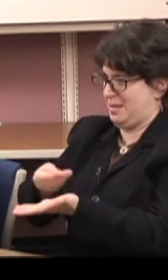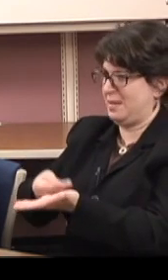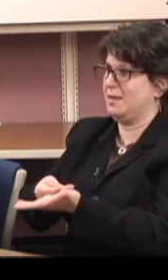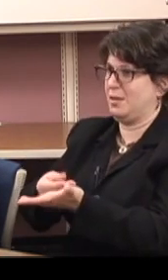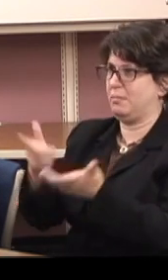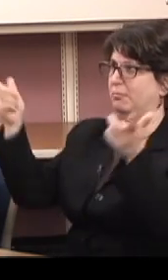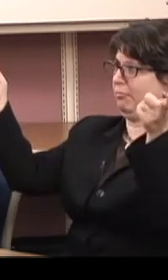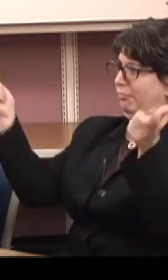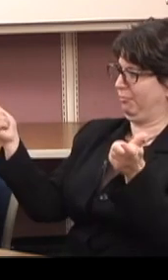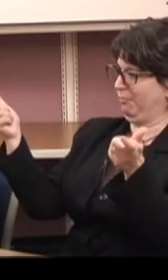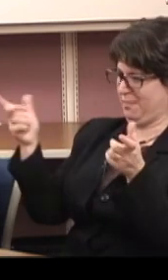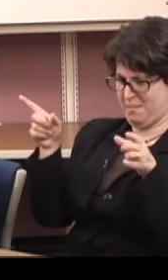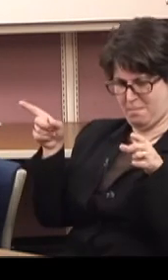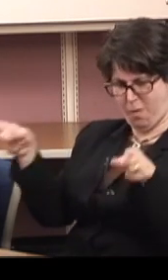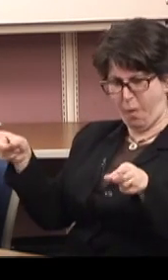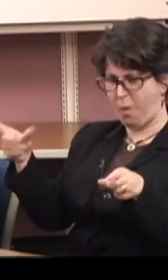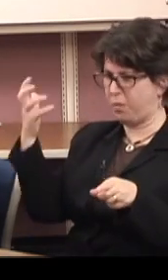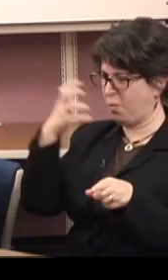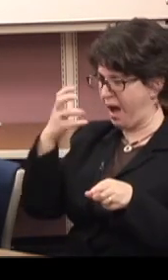about that later on.